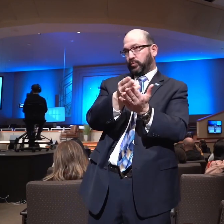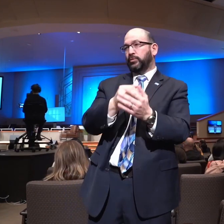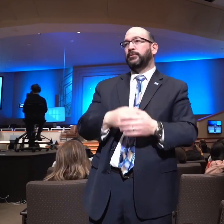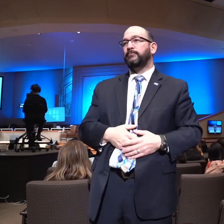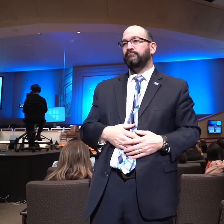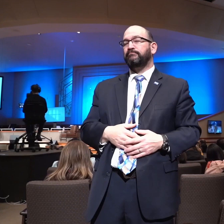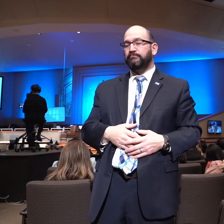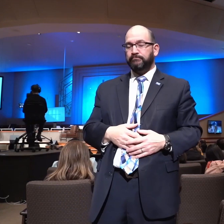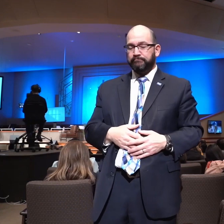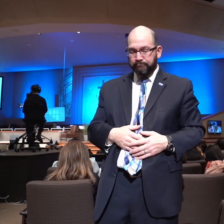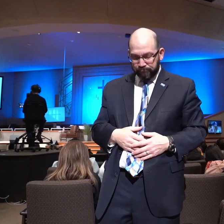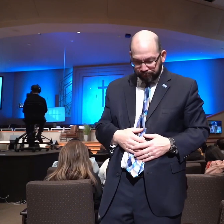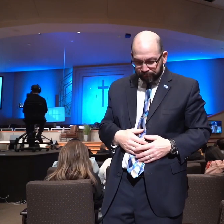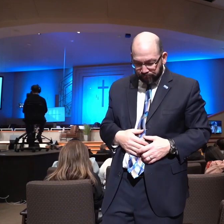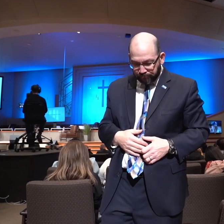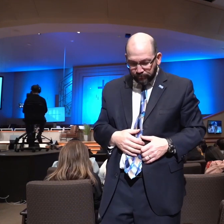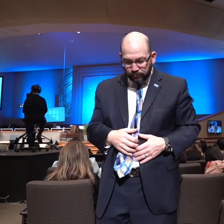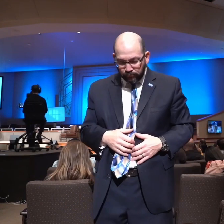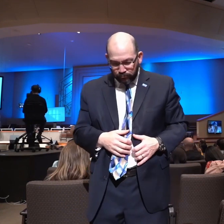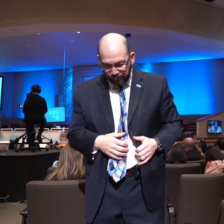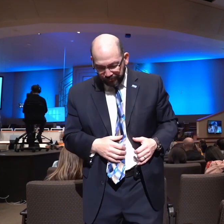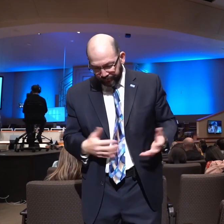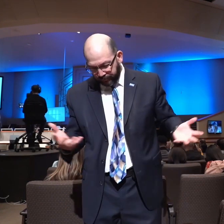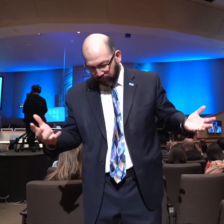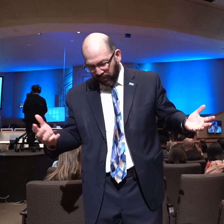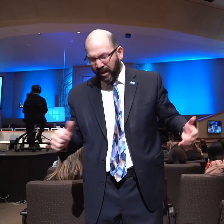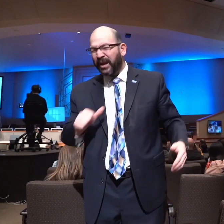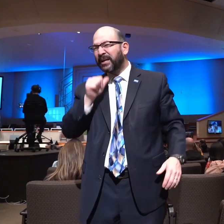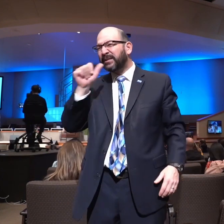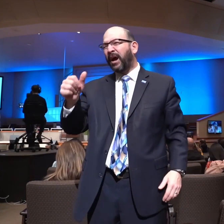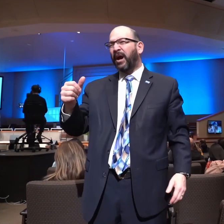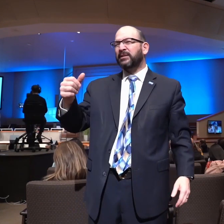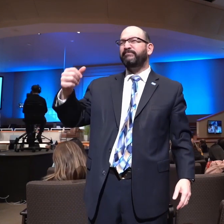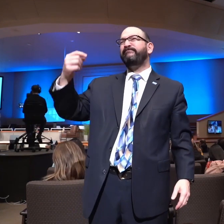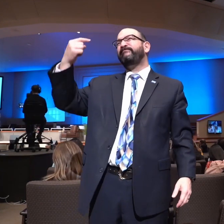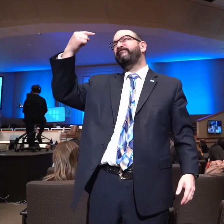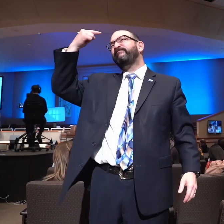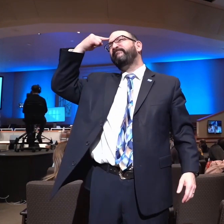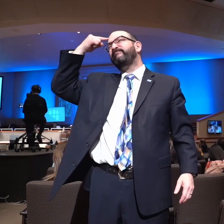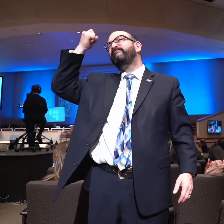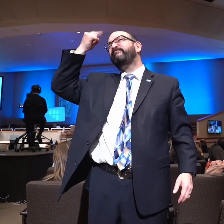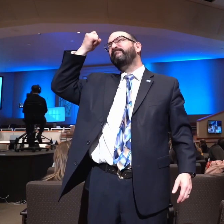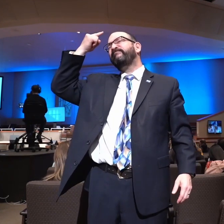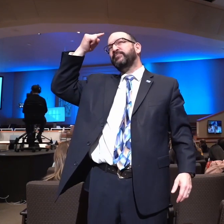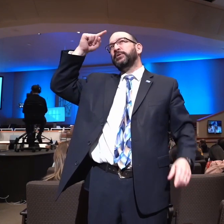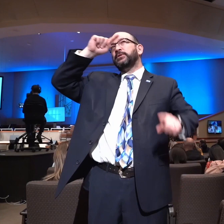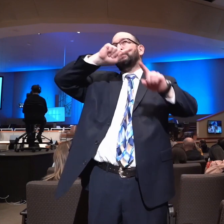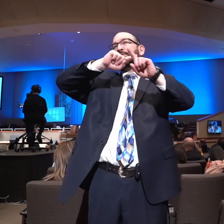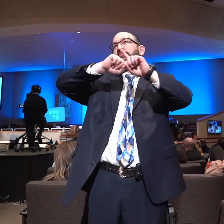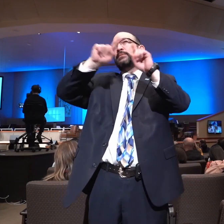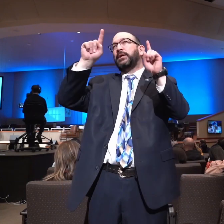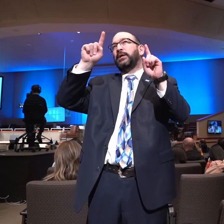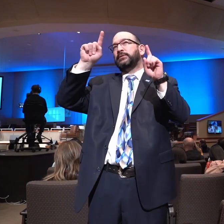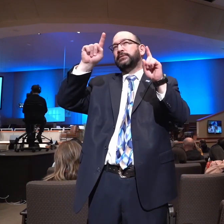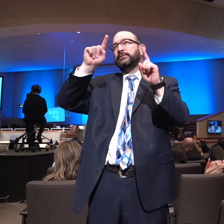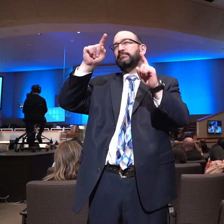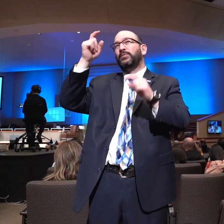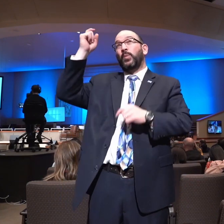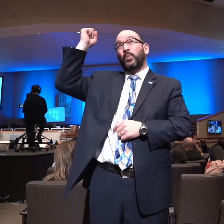knowledge. Not so much an intellectual comprehension, a spiritual discernment. to come to the